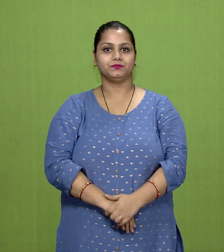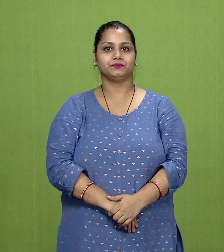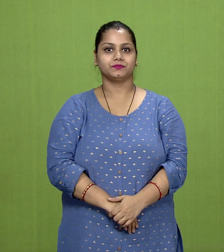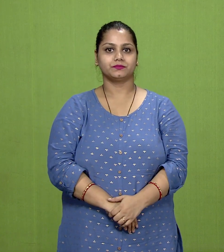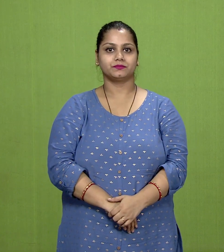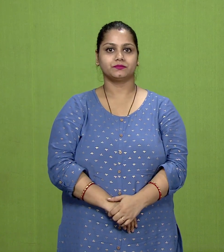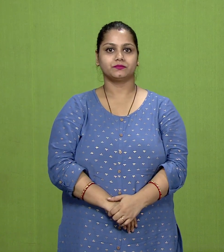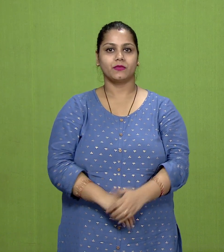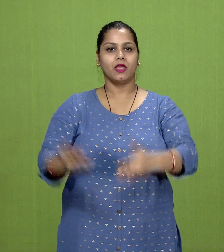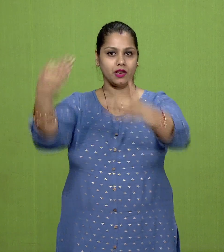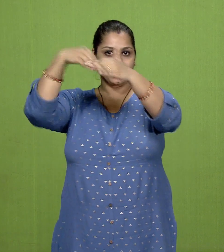under a people tree.